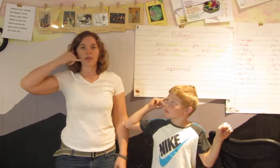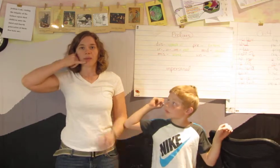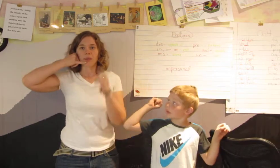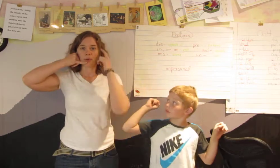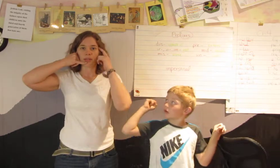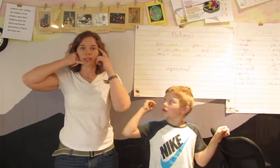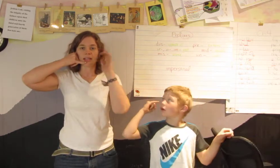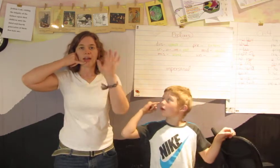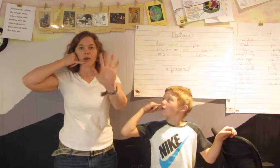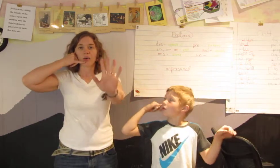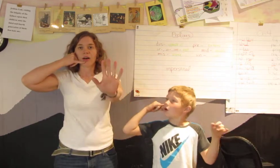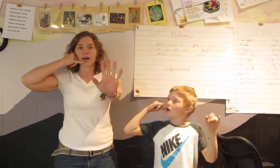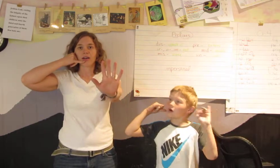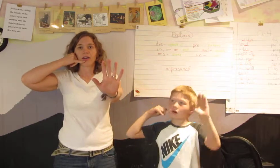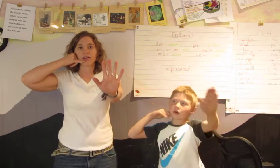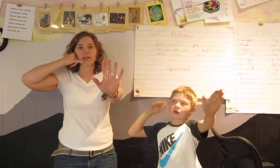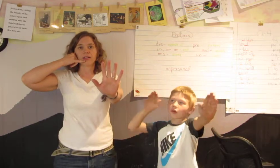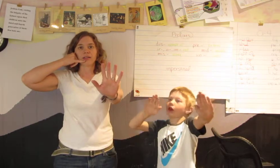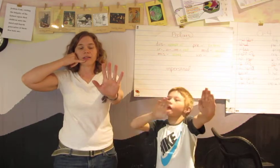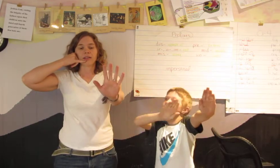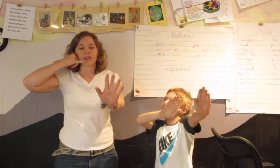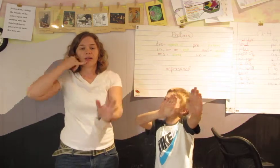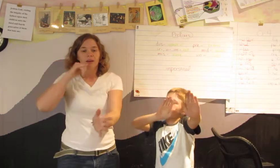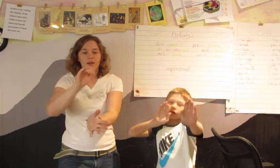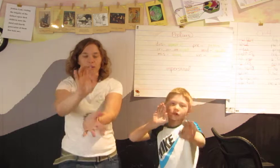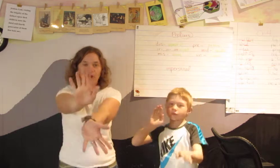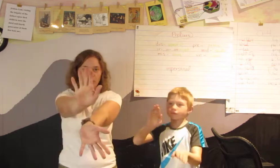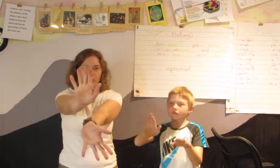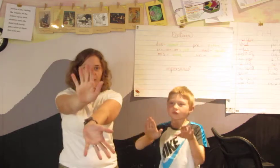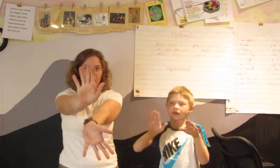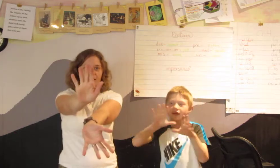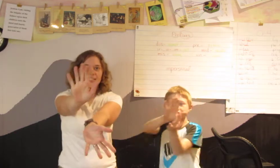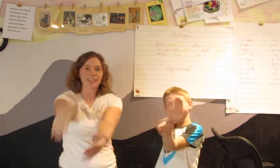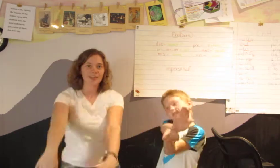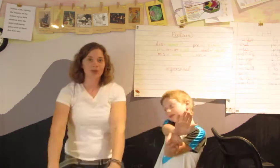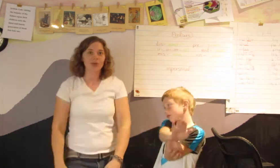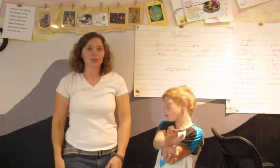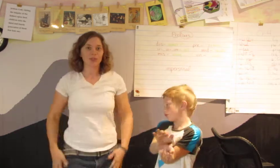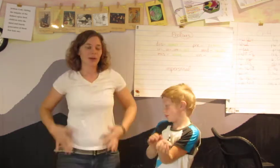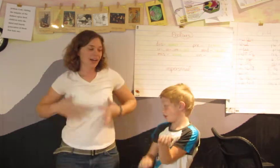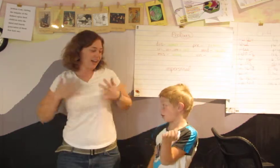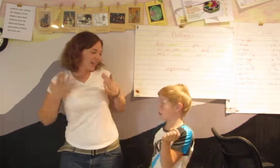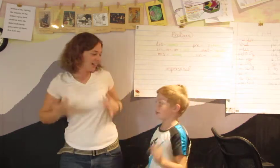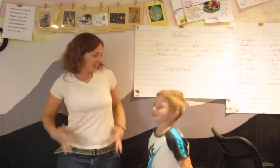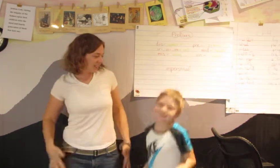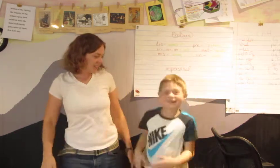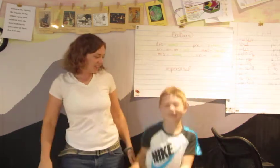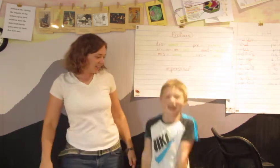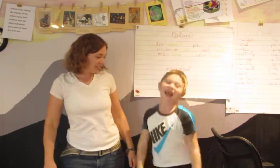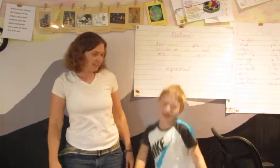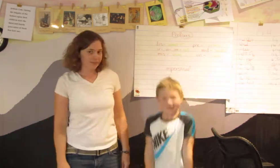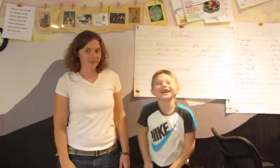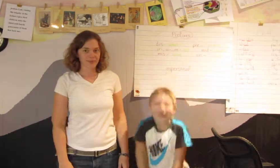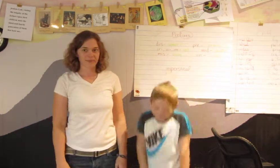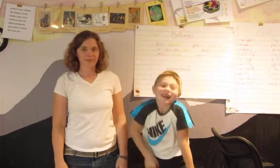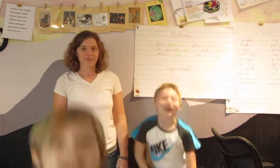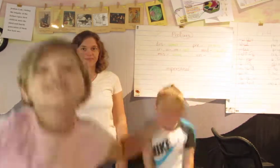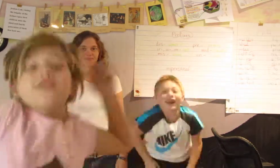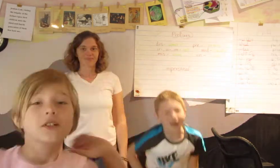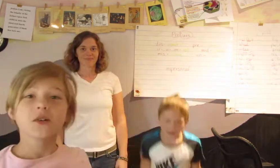membrane cell wall chloroplasts and Golgi bodies thank you for